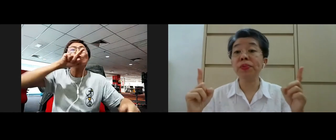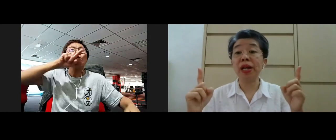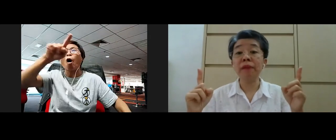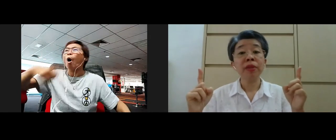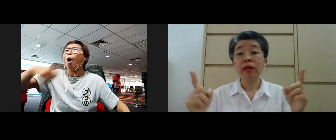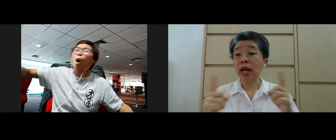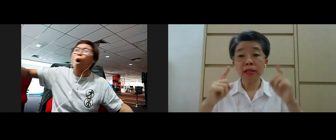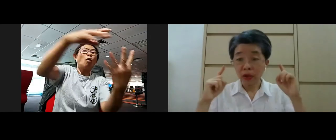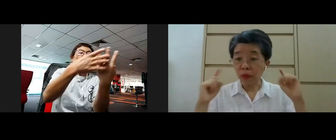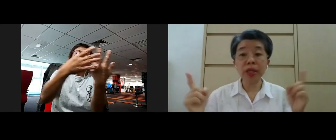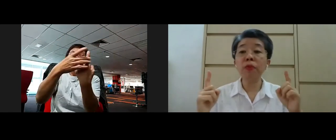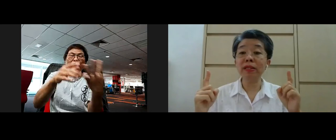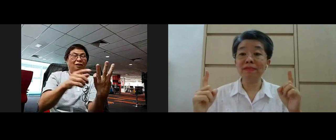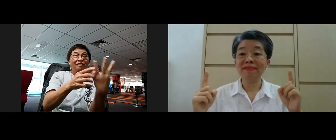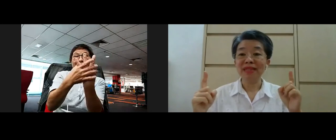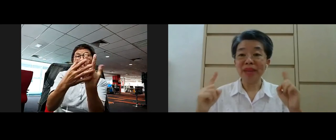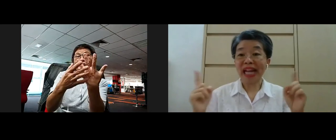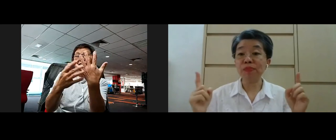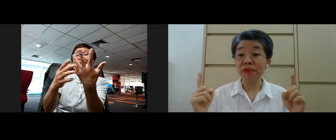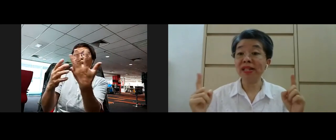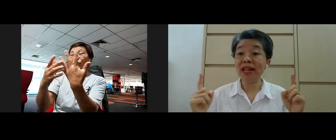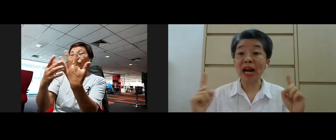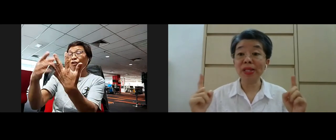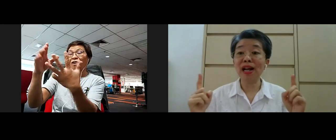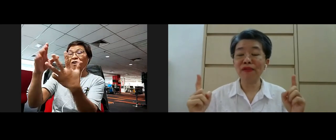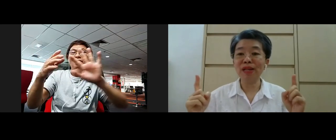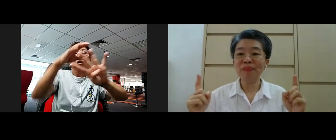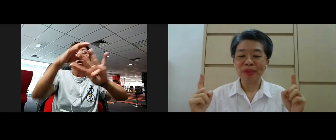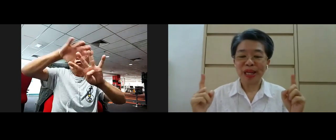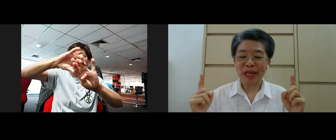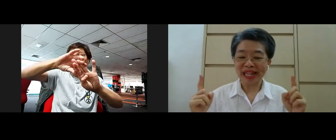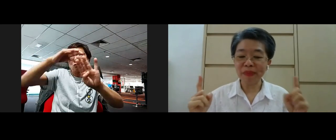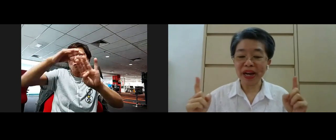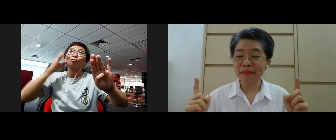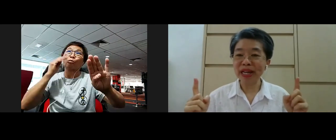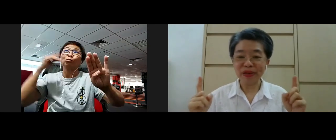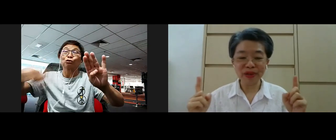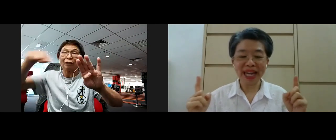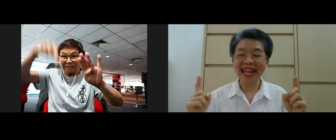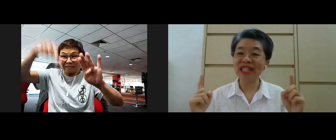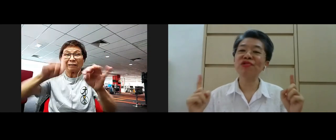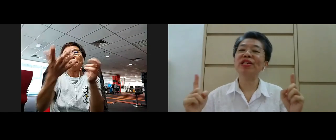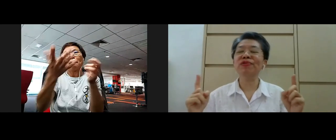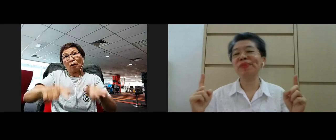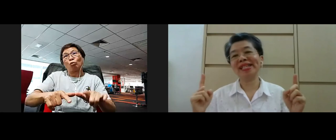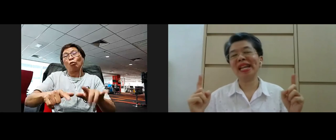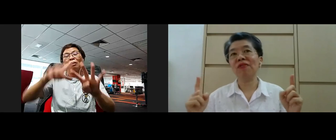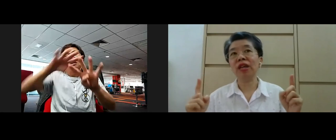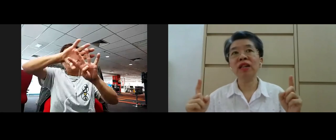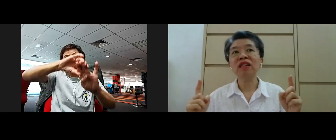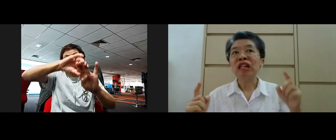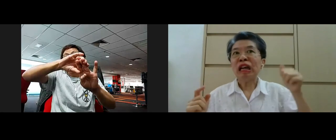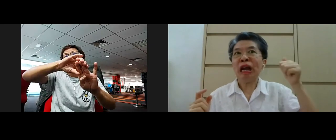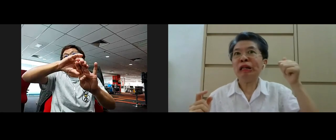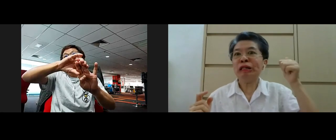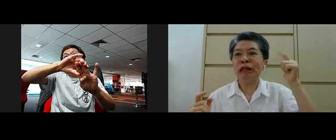three groups yeah we will be experiencing it ourselves in this pandemic you know looking at the three groups itself